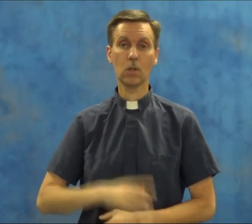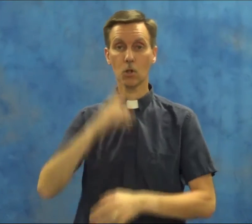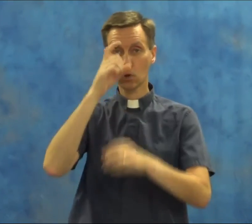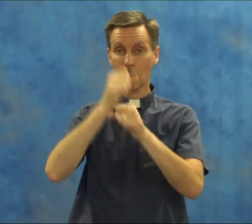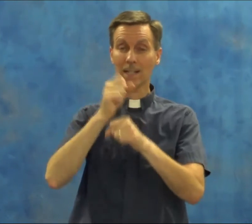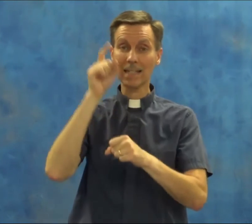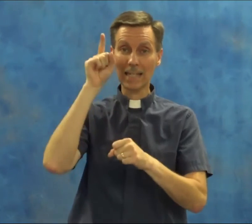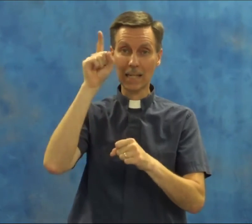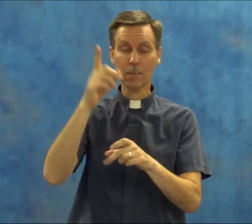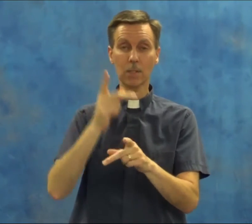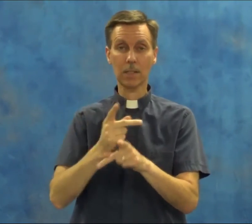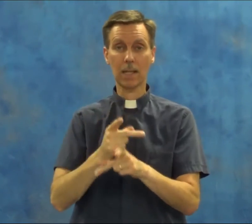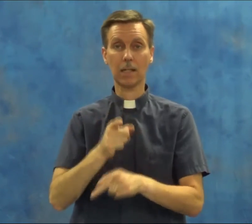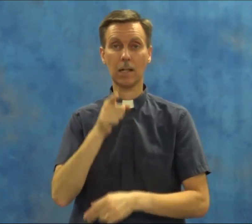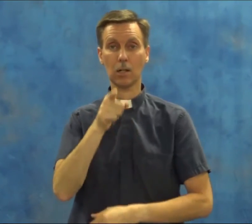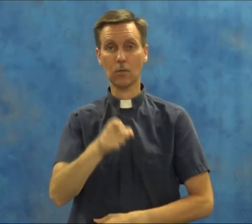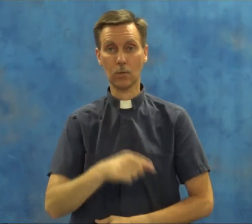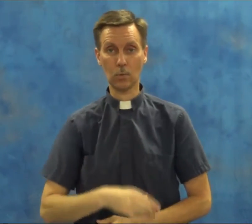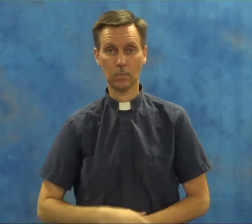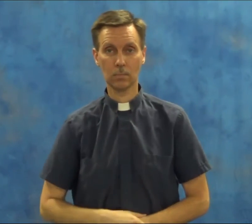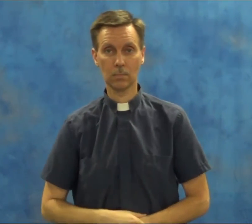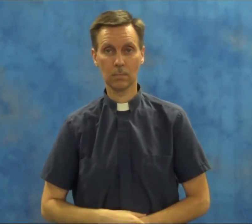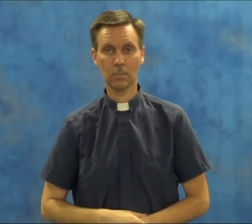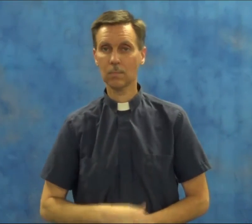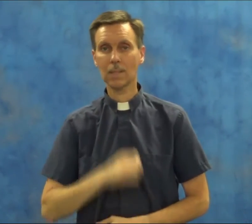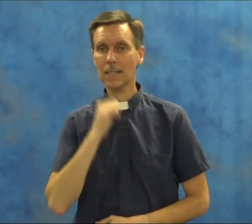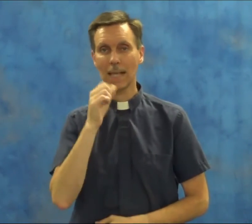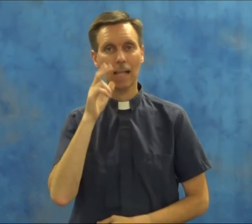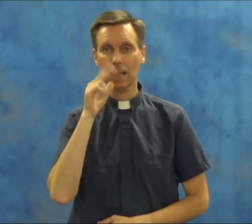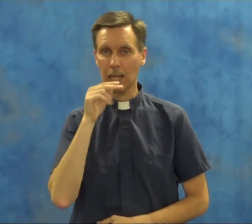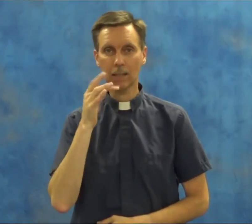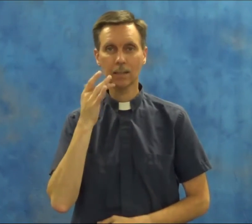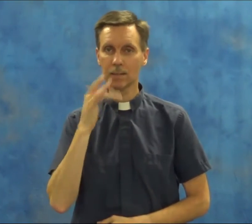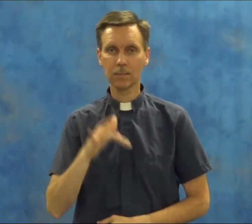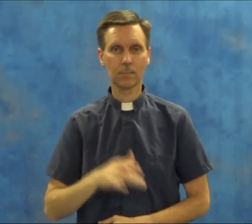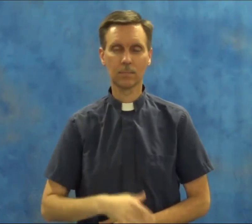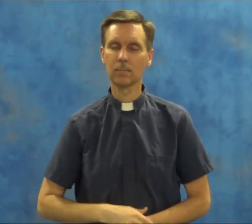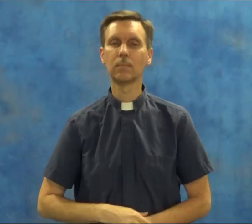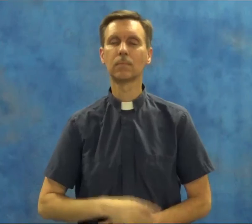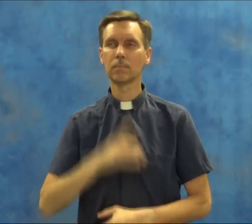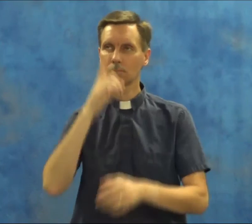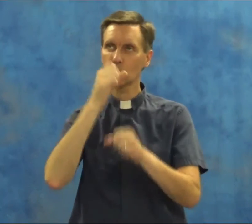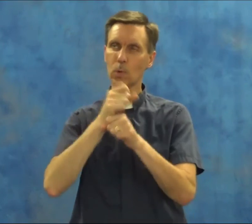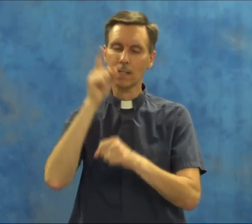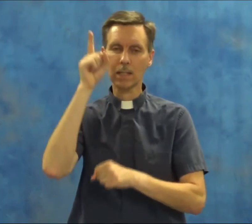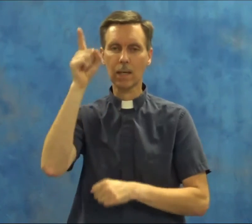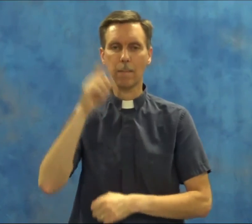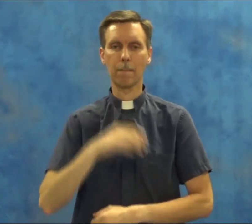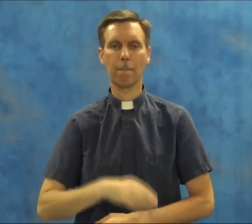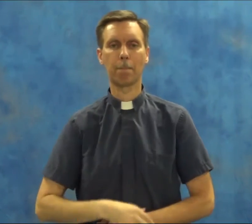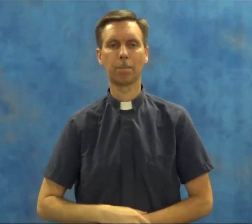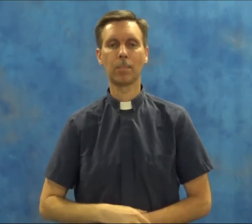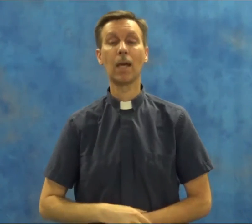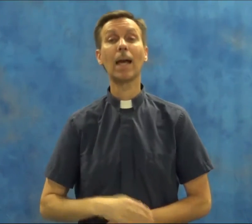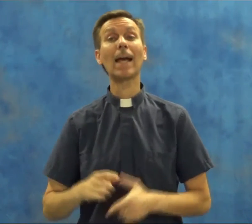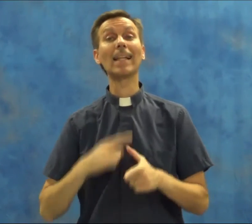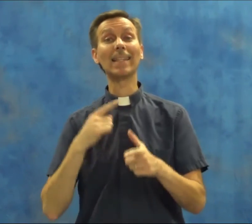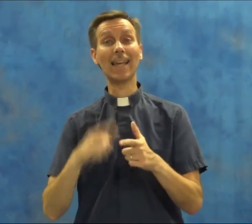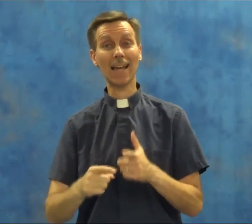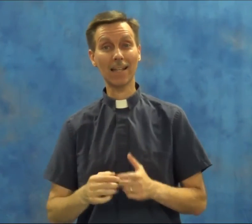Trust him to take care of you. Not luck. Trust him. And then,